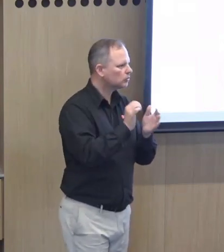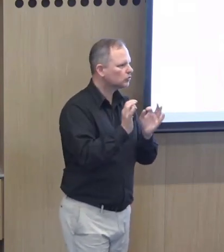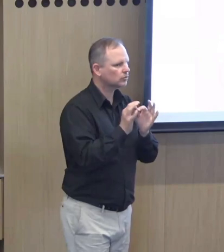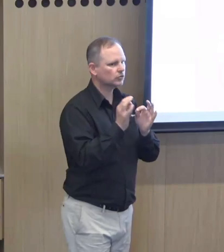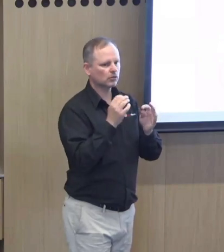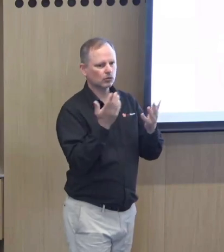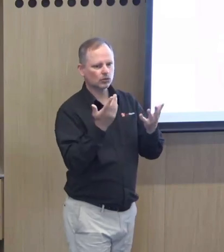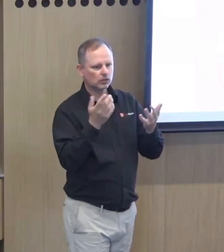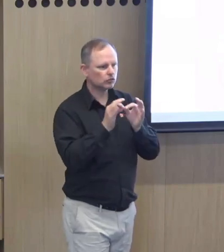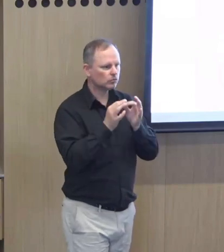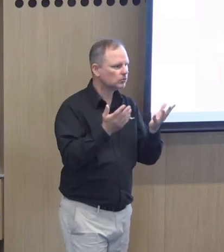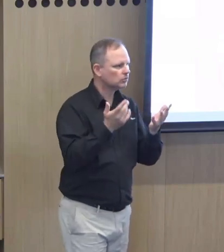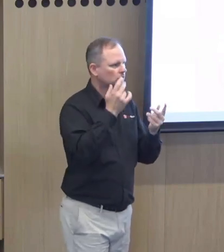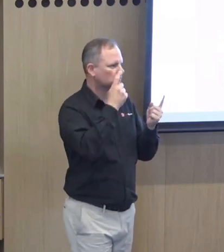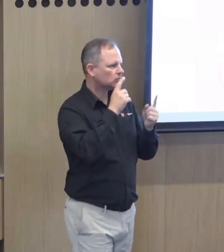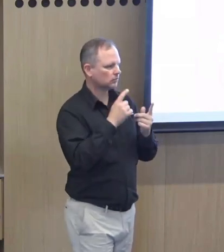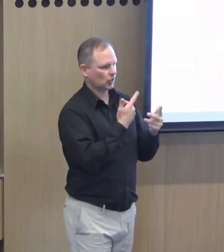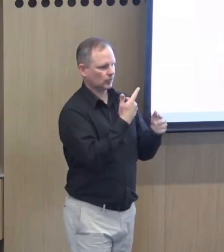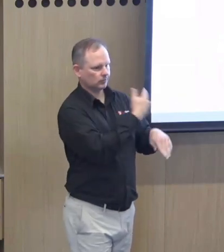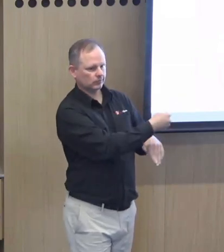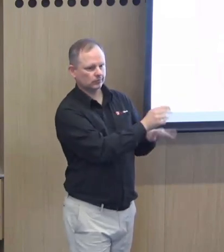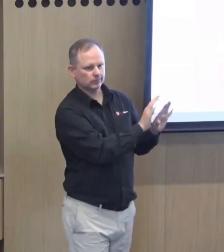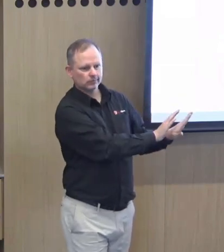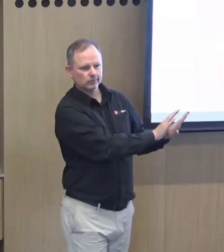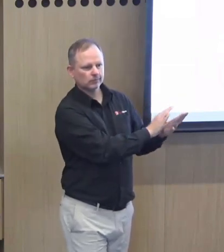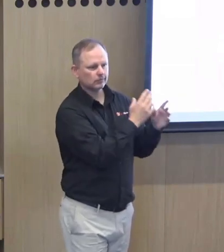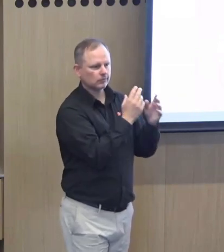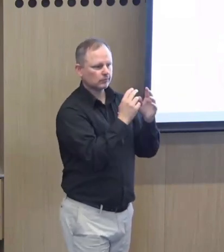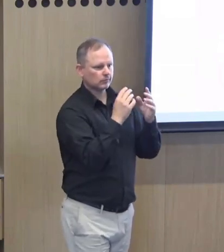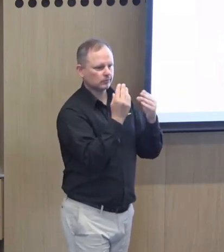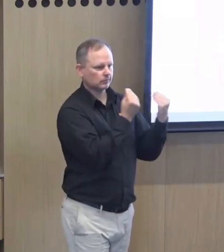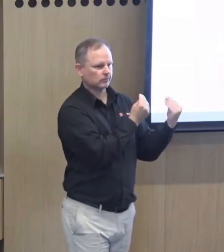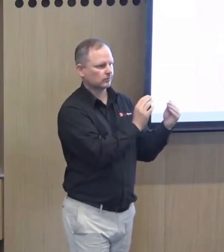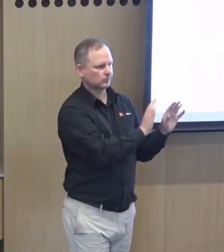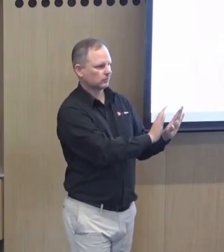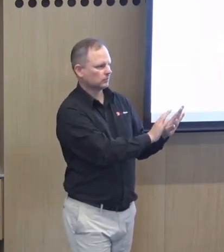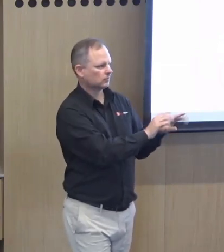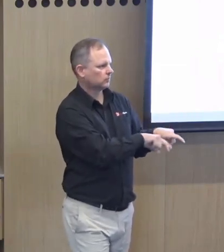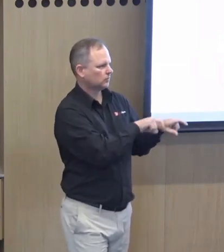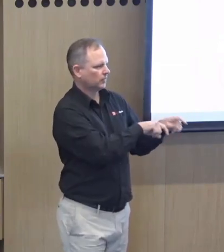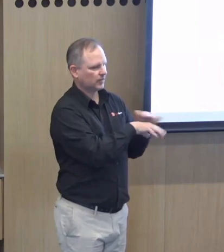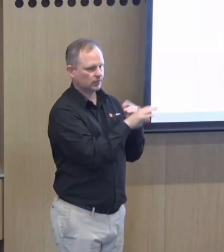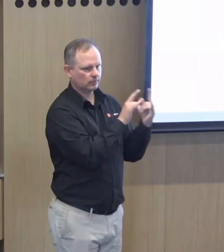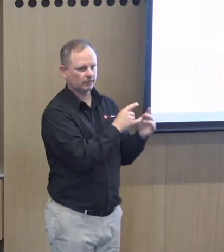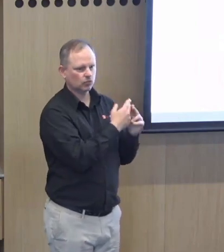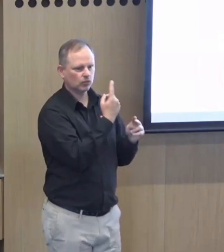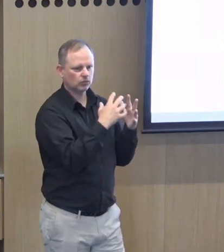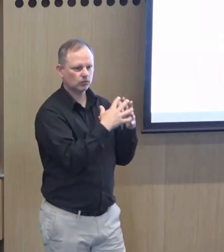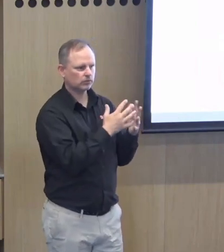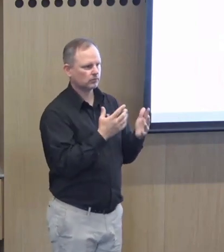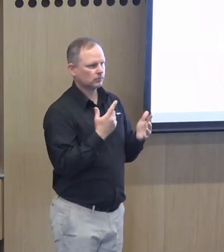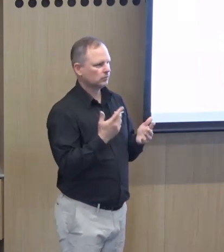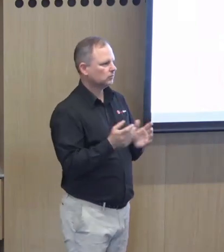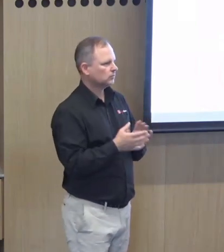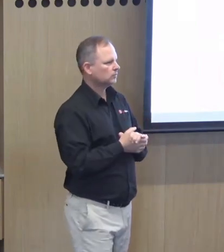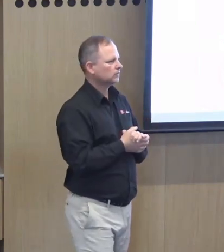and come along and then they were able to then hopefully then communicate with the deaf person. But in the meantime, they had to sedate the patient